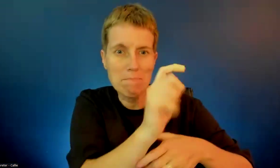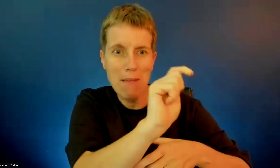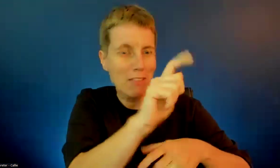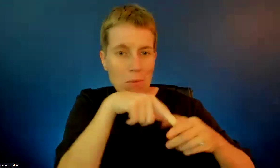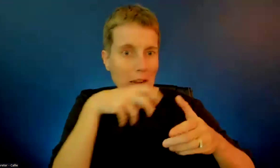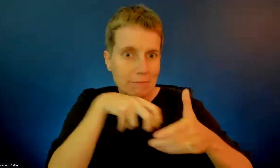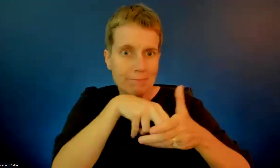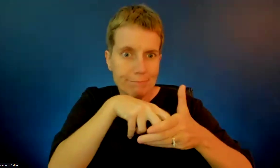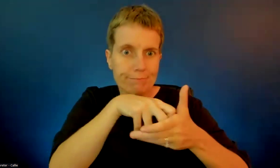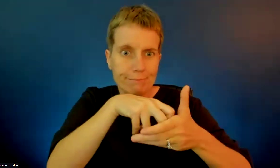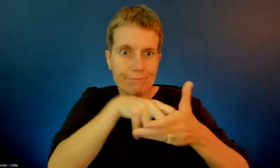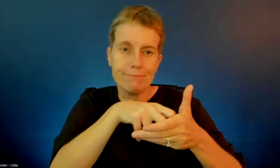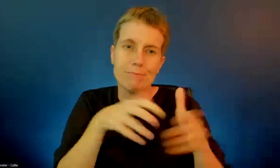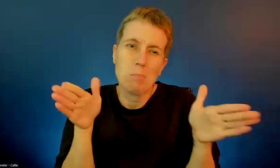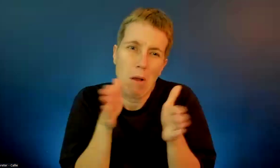Does anybody have any?